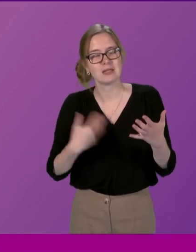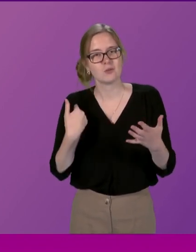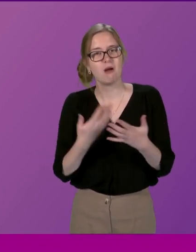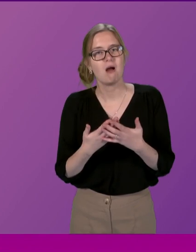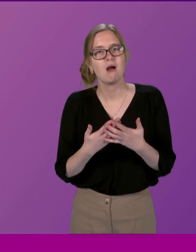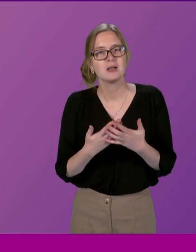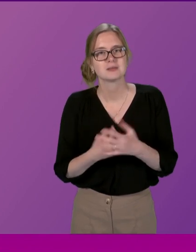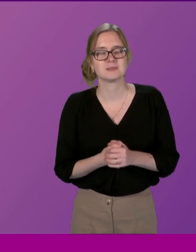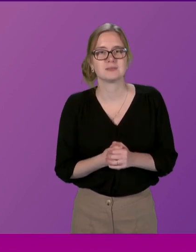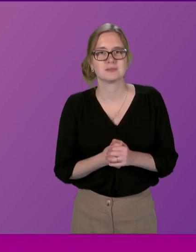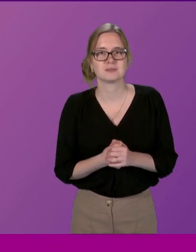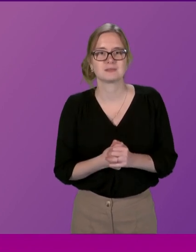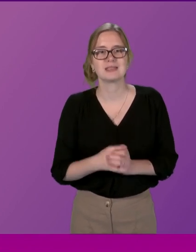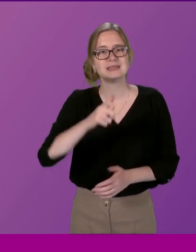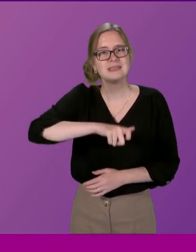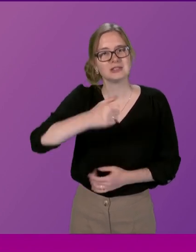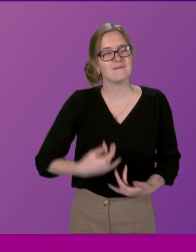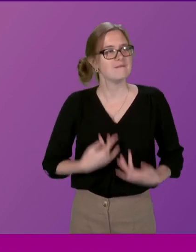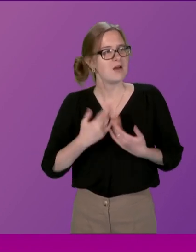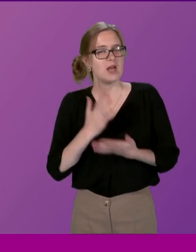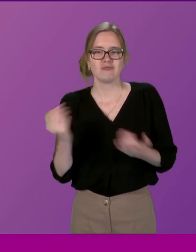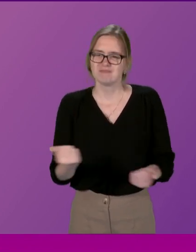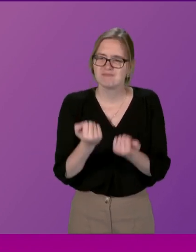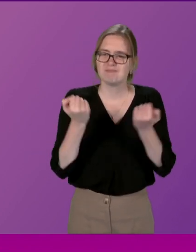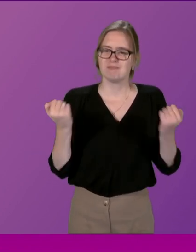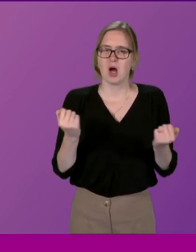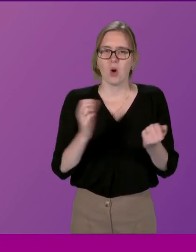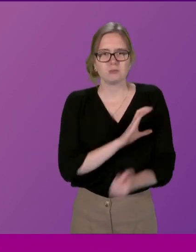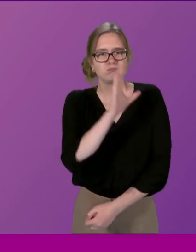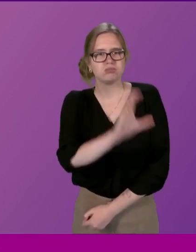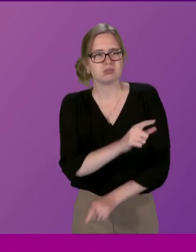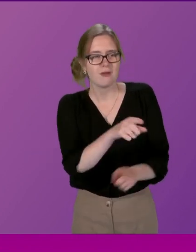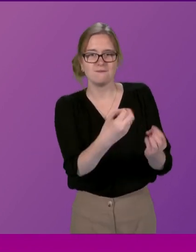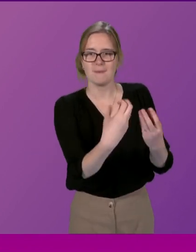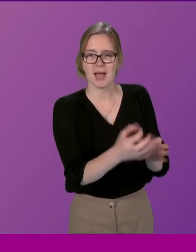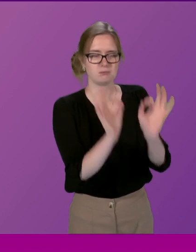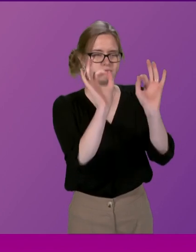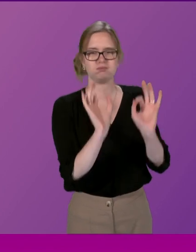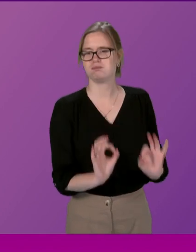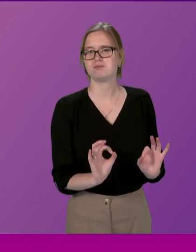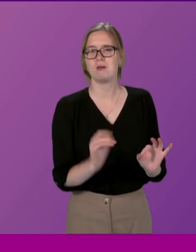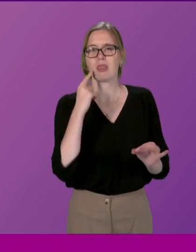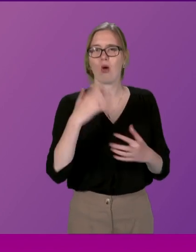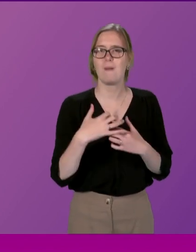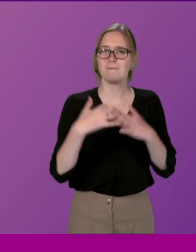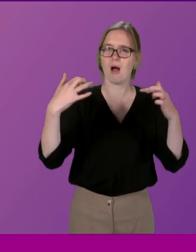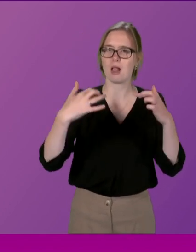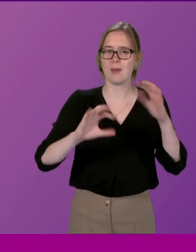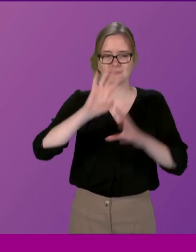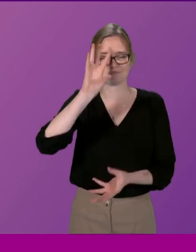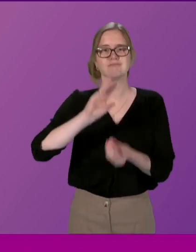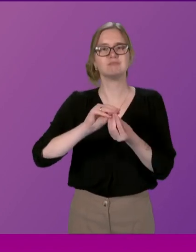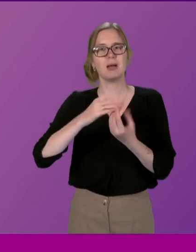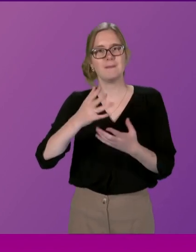you the citizens have felt really empowered their feedback was excellent they thought that the parliament as a whole